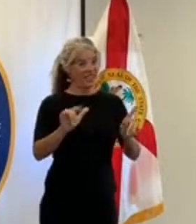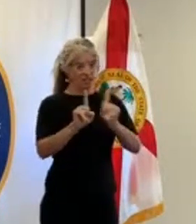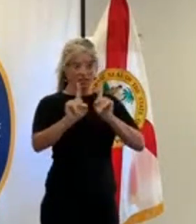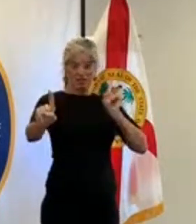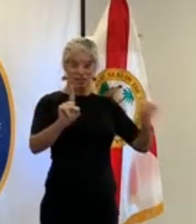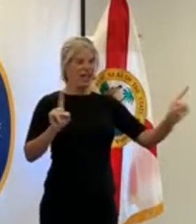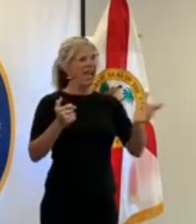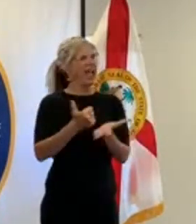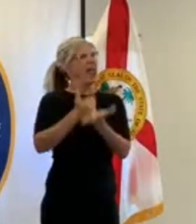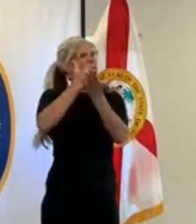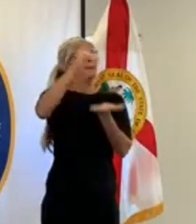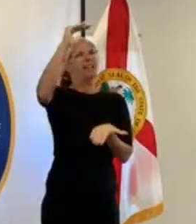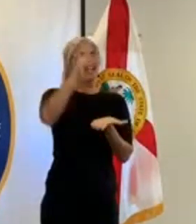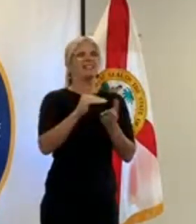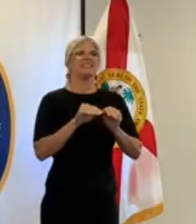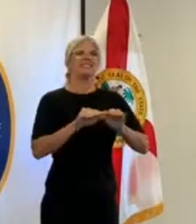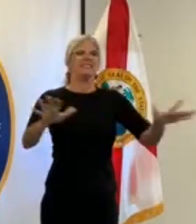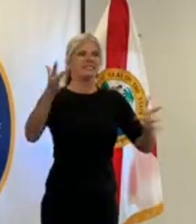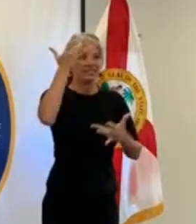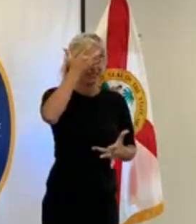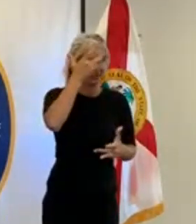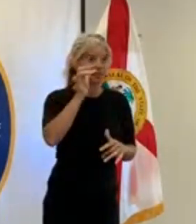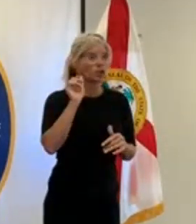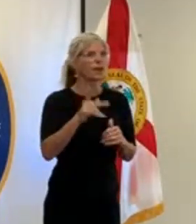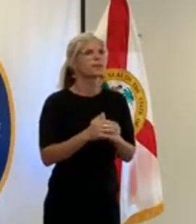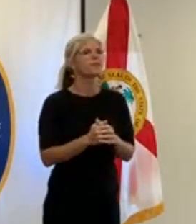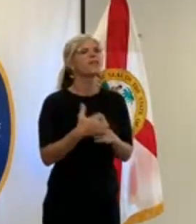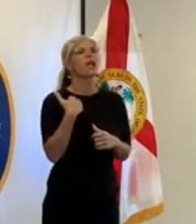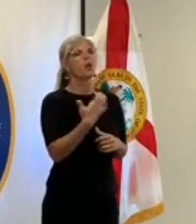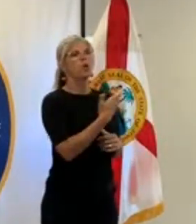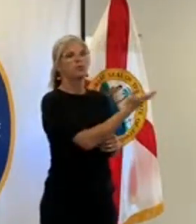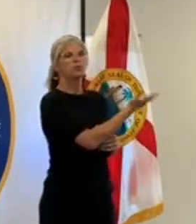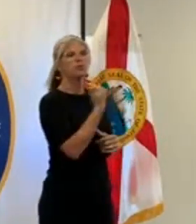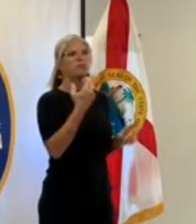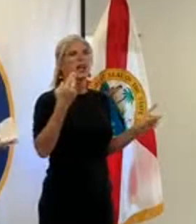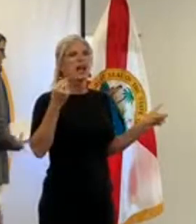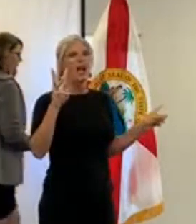covid19 at this point i'll introduce howard wannamaker of the county manager